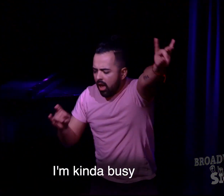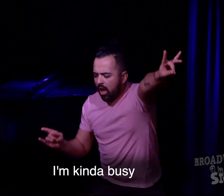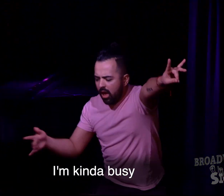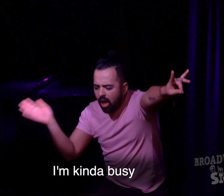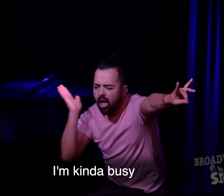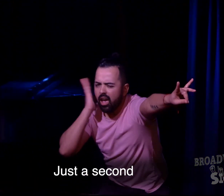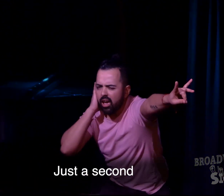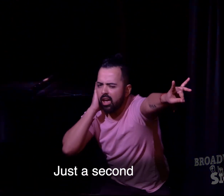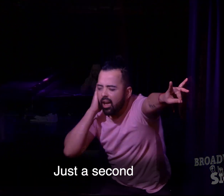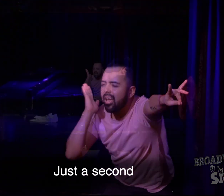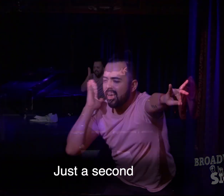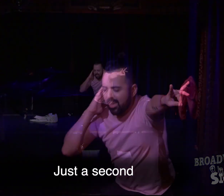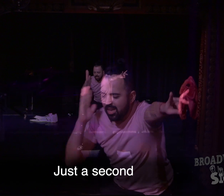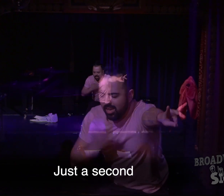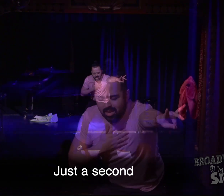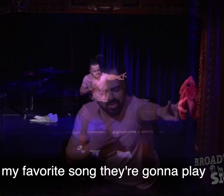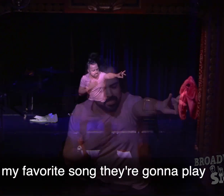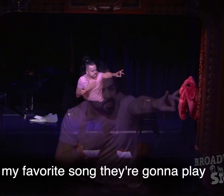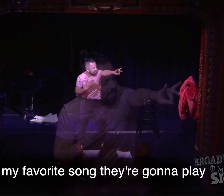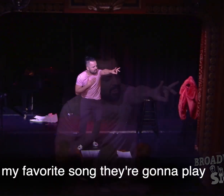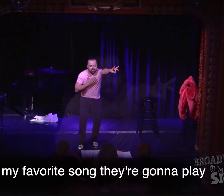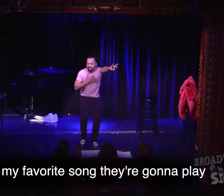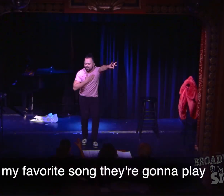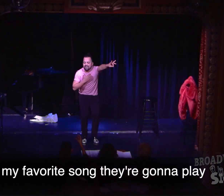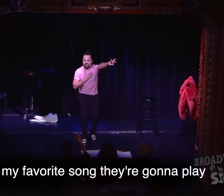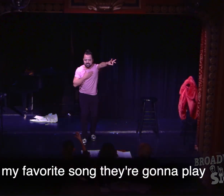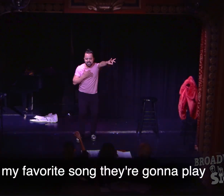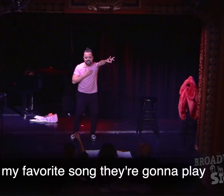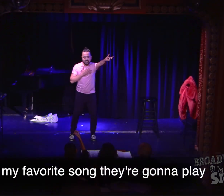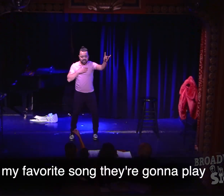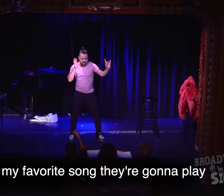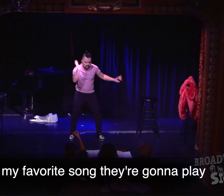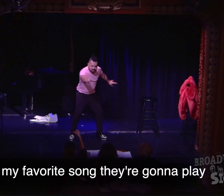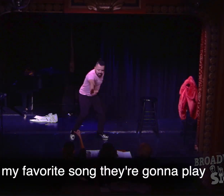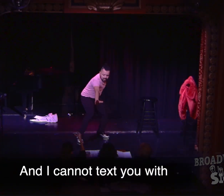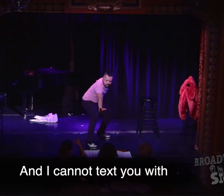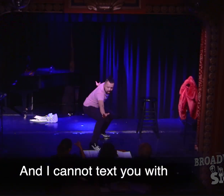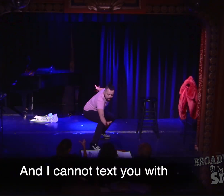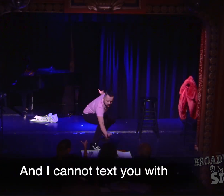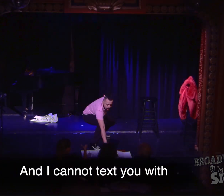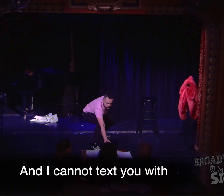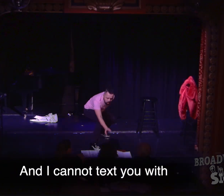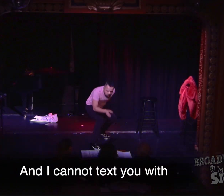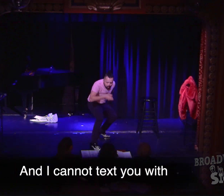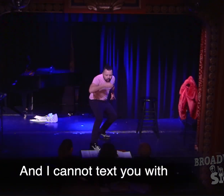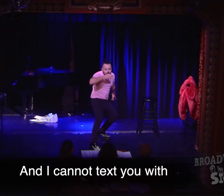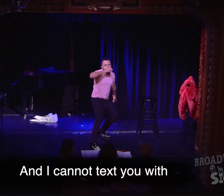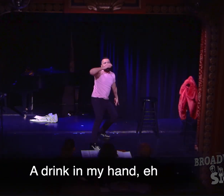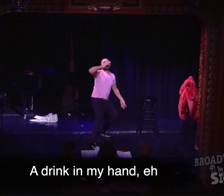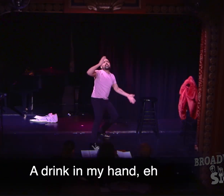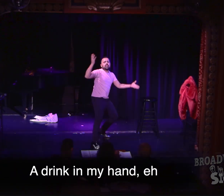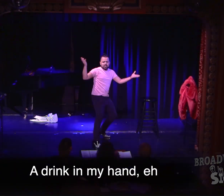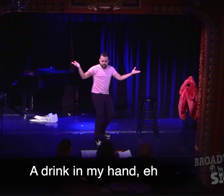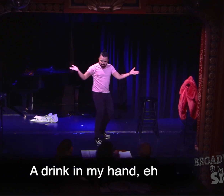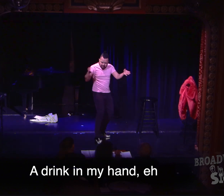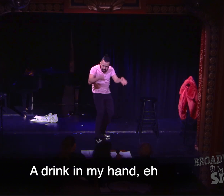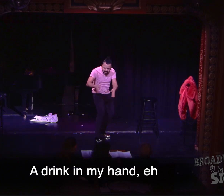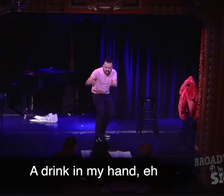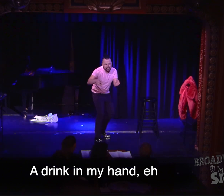Just a second, it's my favorite song they're gonna play And I cannot text you without drinking my hand,